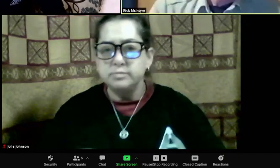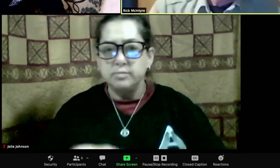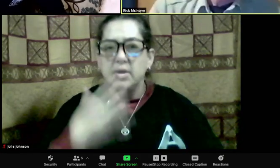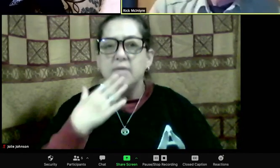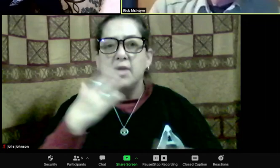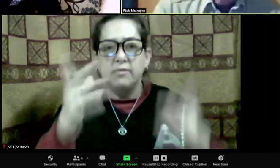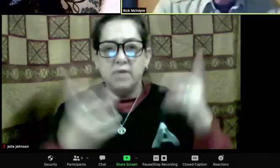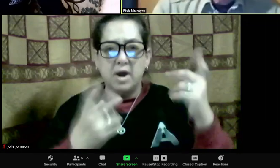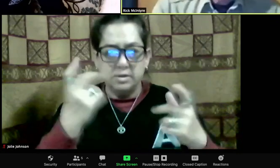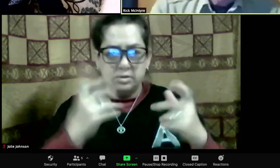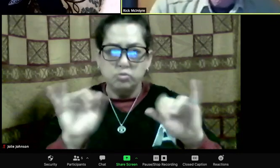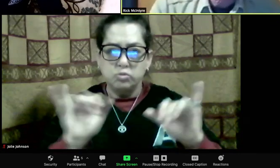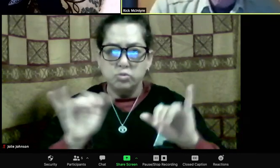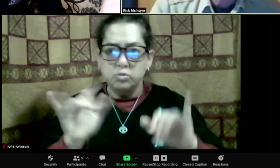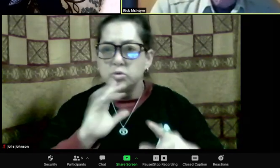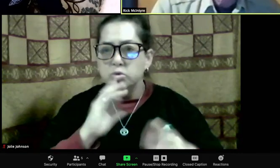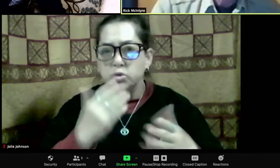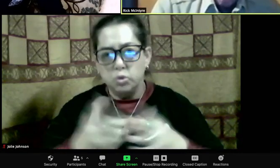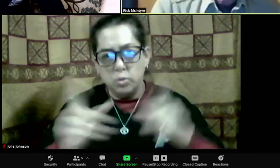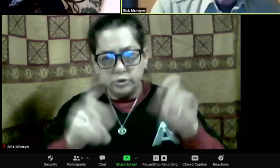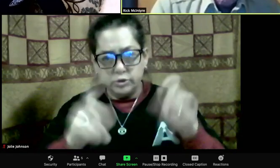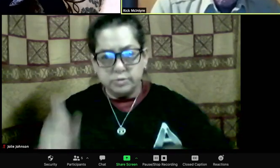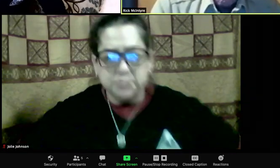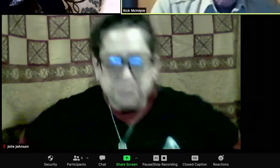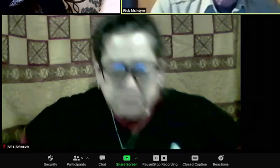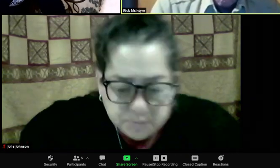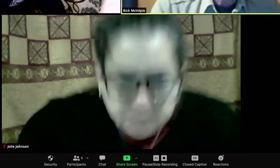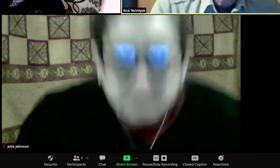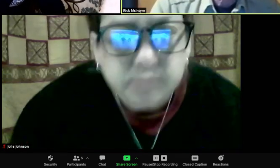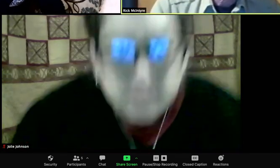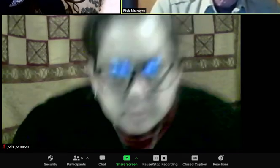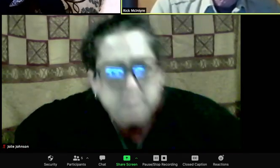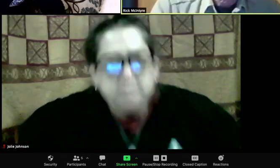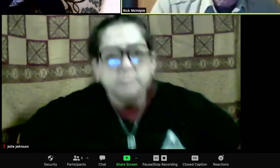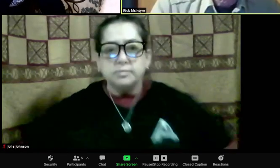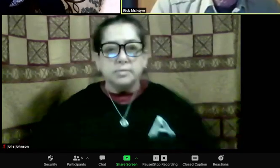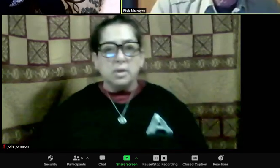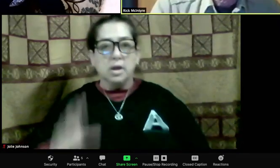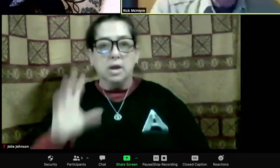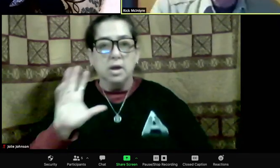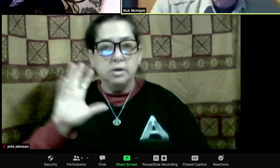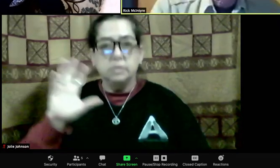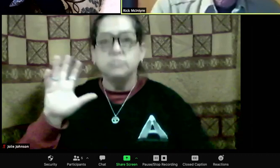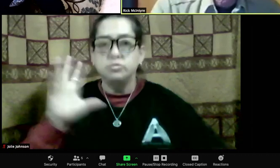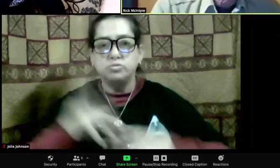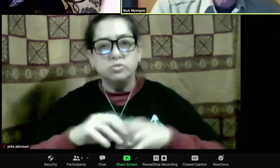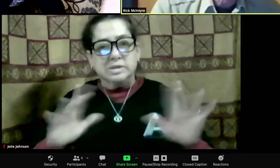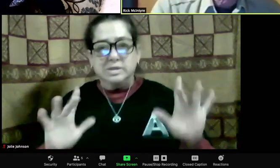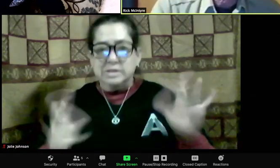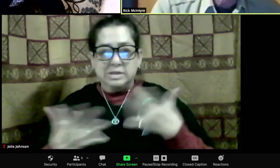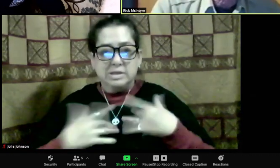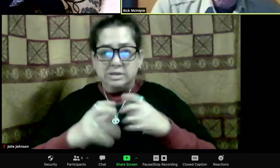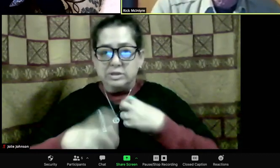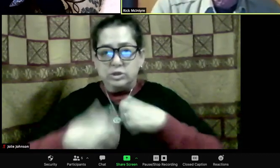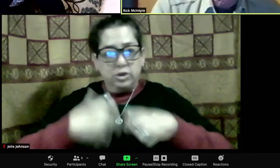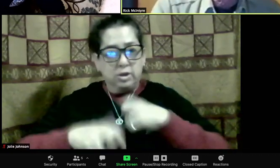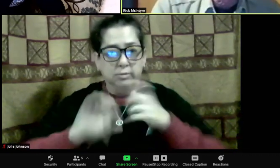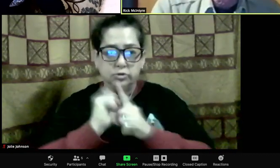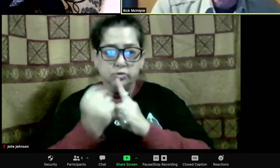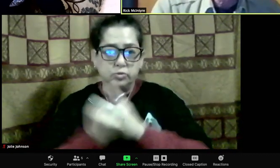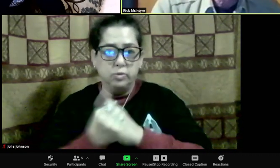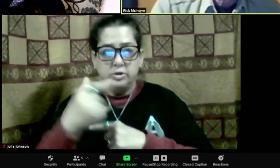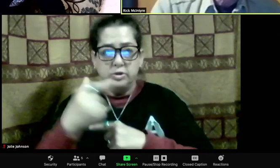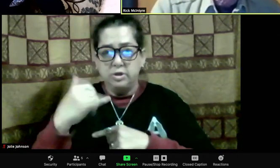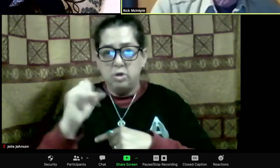on the other side of the river. His question is, a ranger was called, but nothing was done, and he's